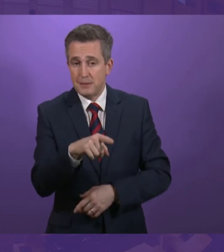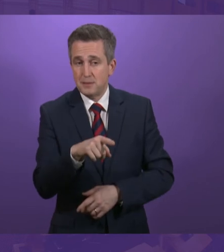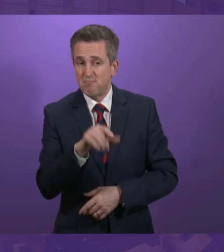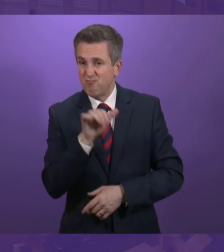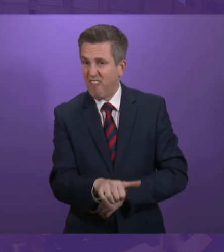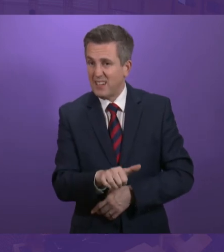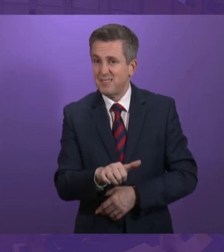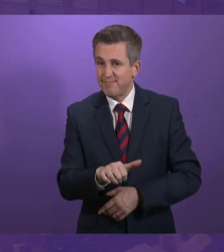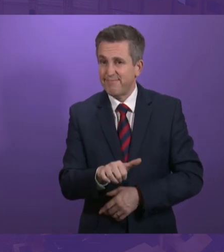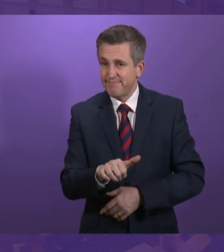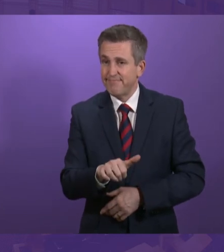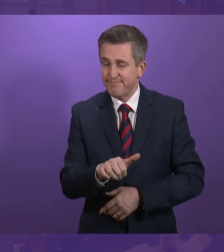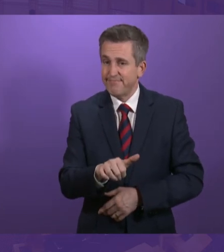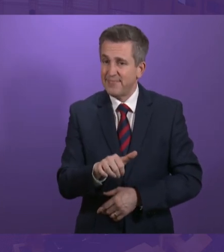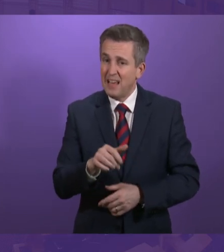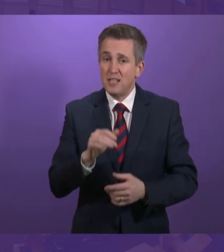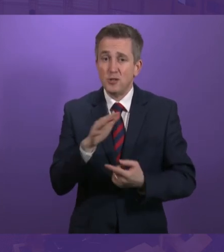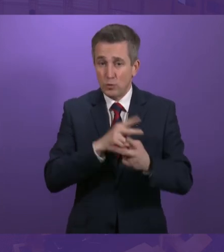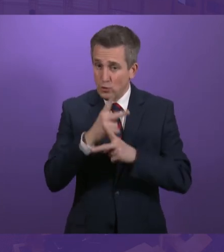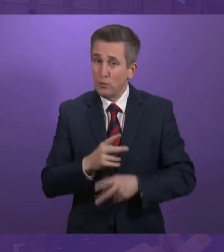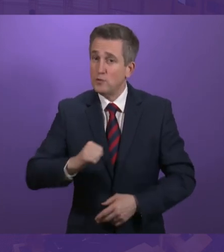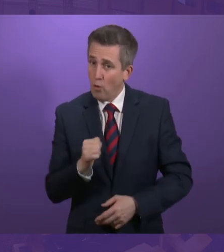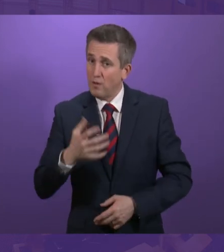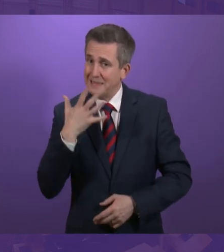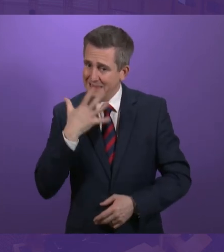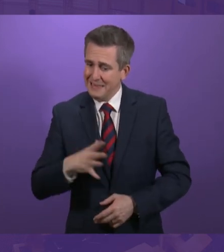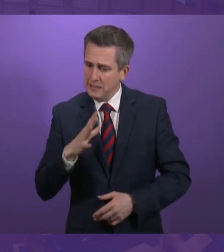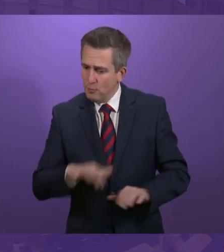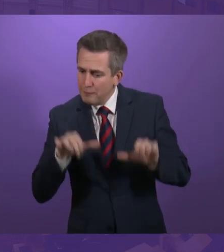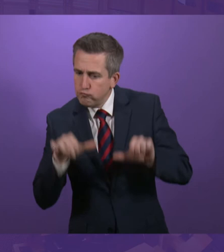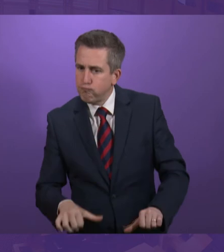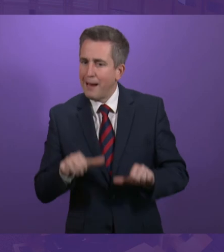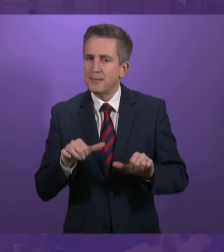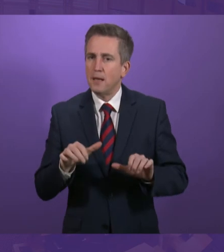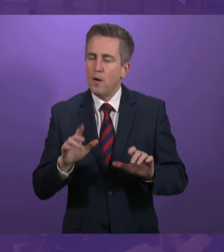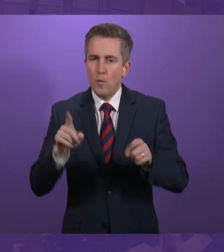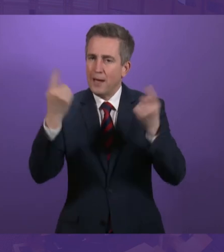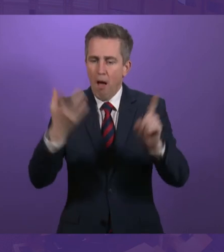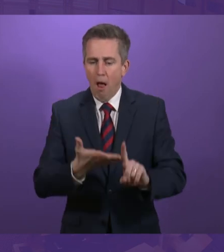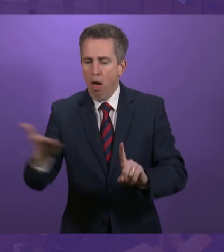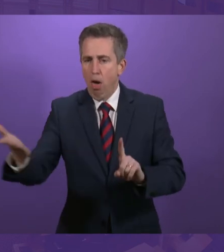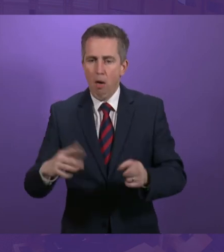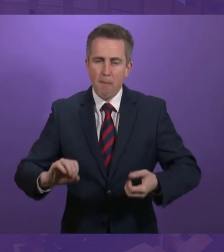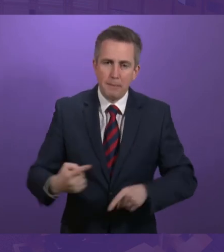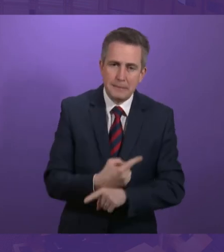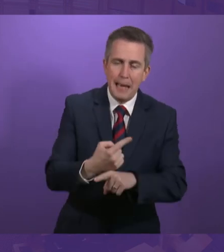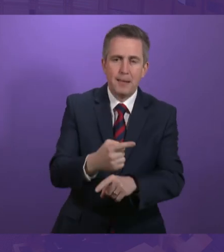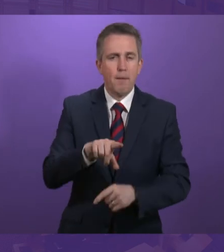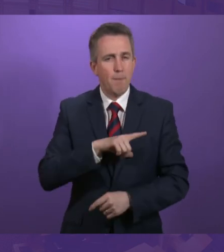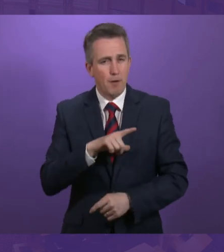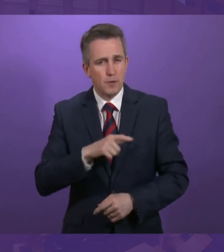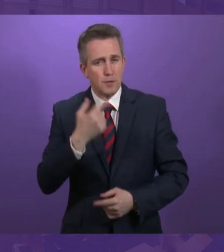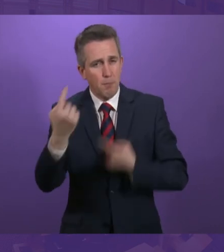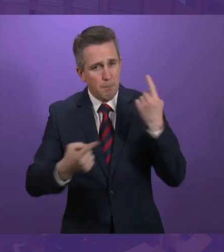point to the fact that we need to get this right first time for everyone involved, because these are people who are relying